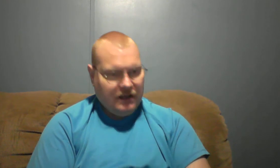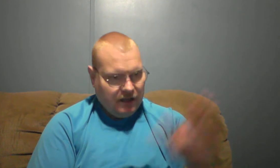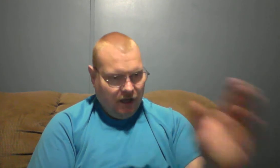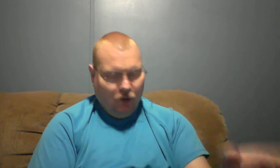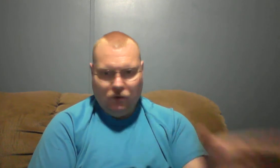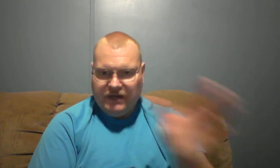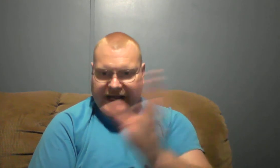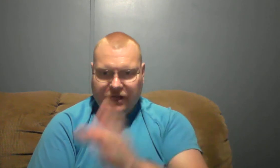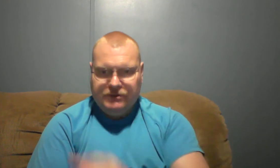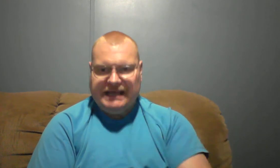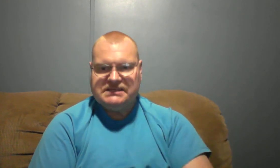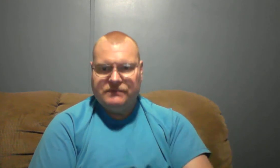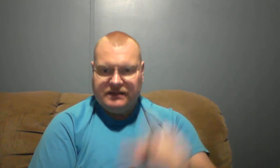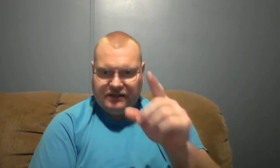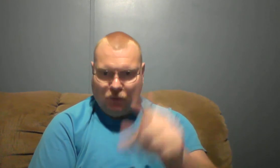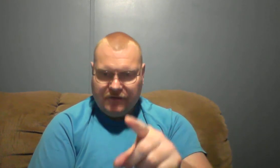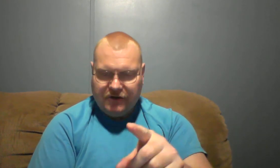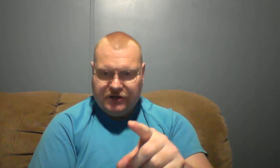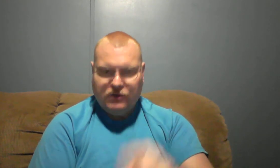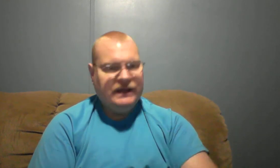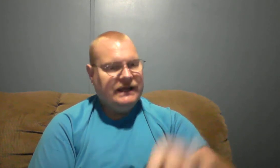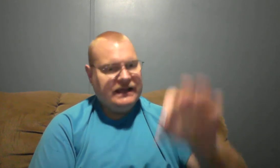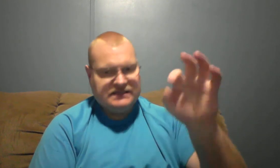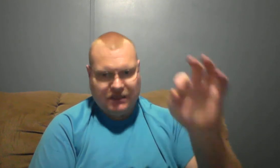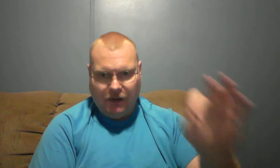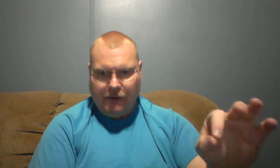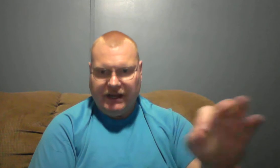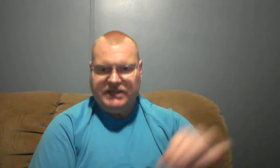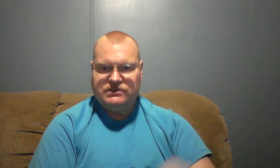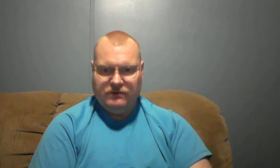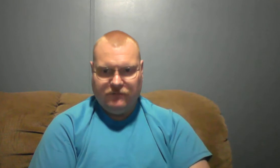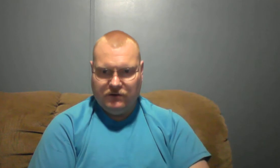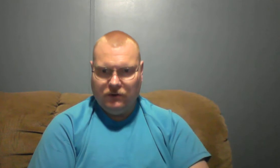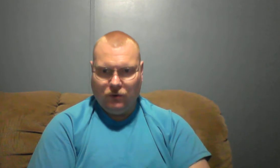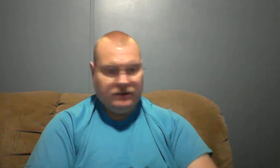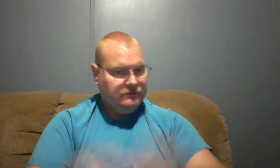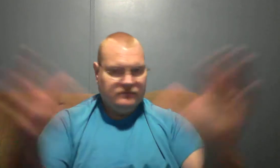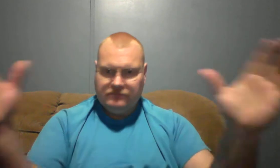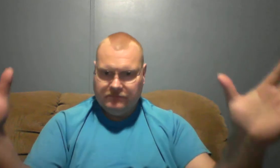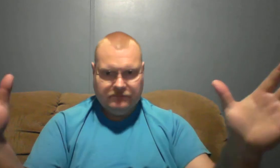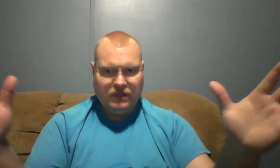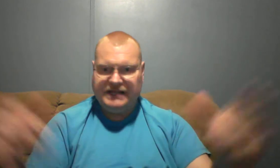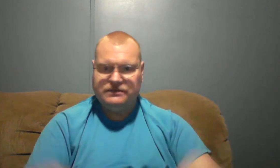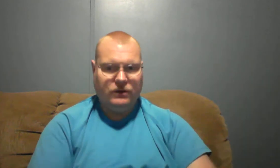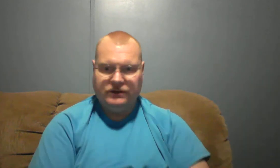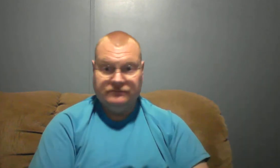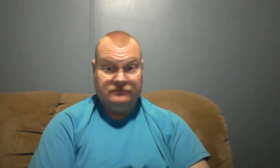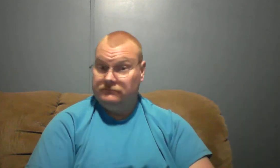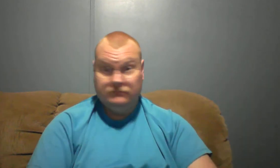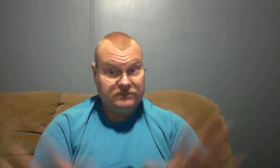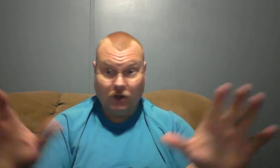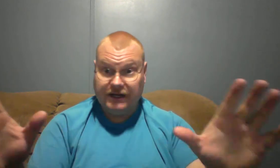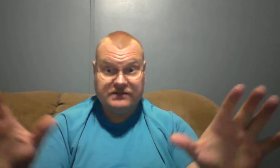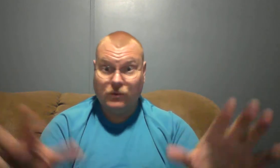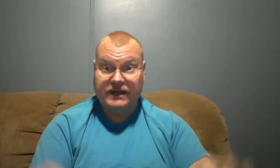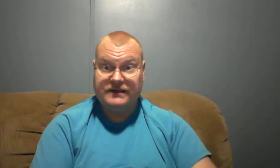Old and New Testament, what they're doing is an abomination before the Lord. Plain spoken. Sorry, that's the way it is.